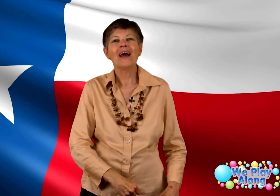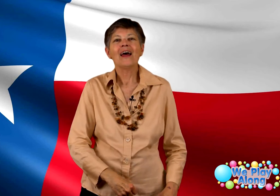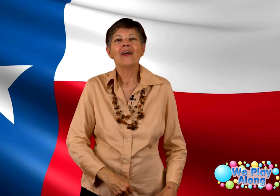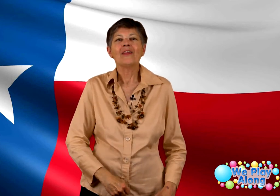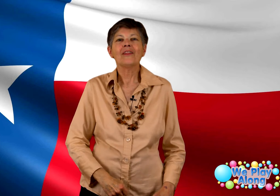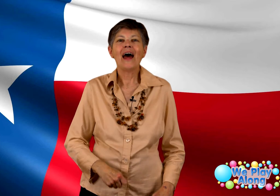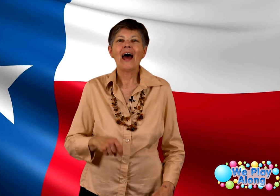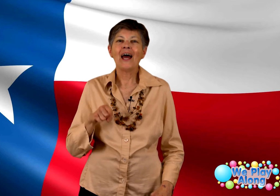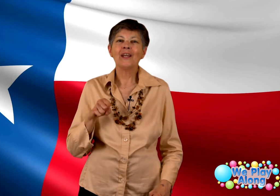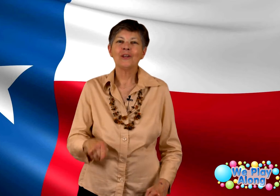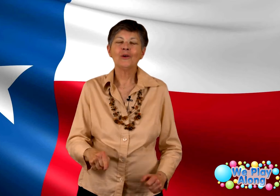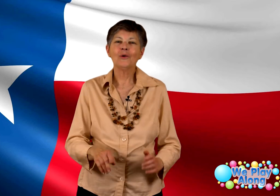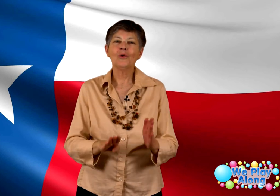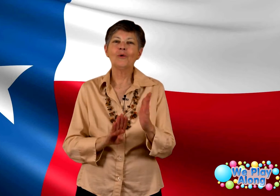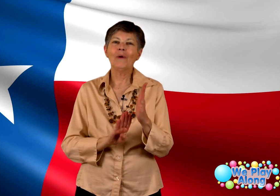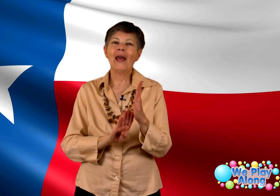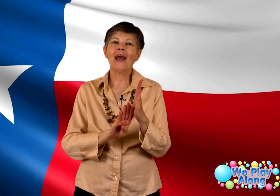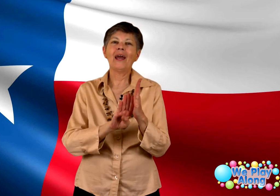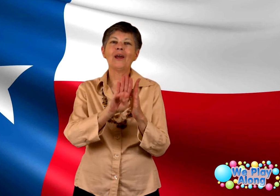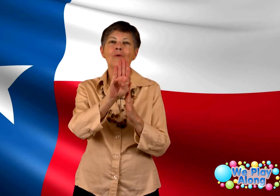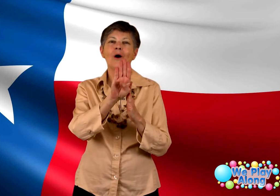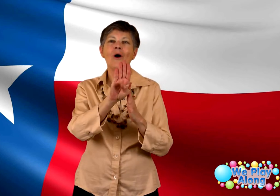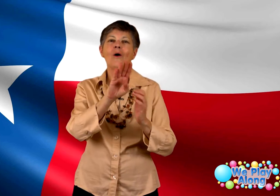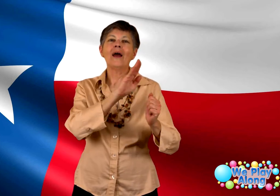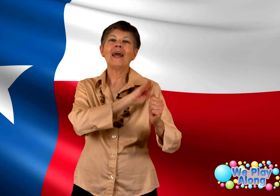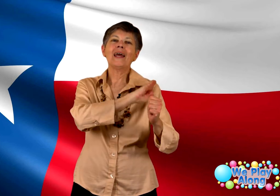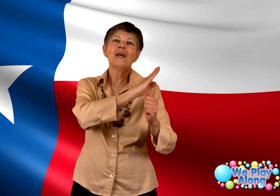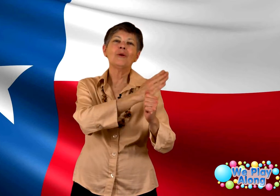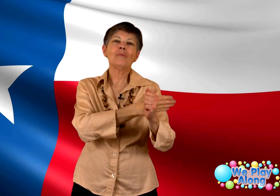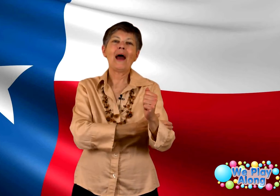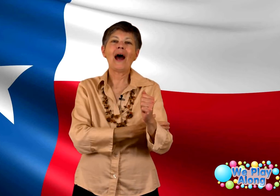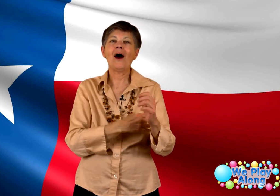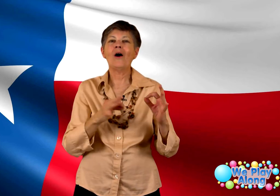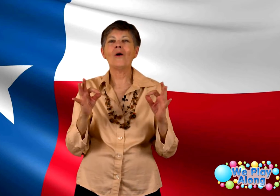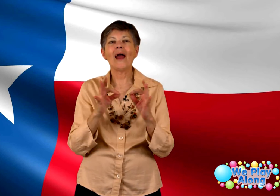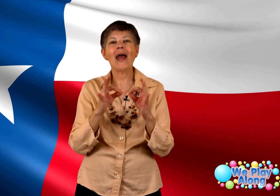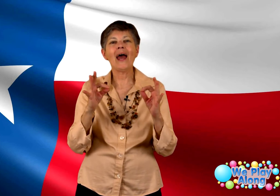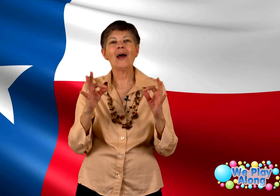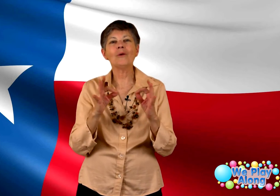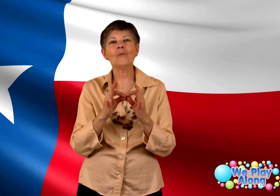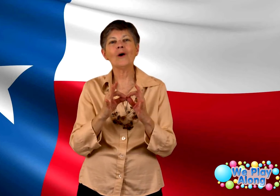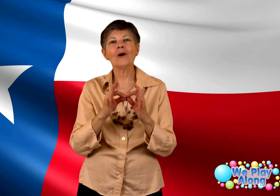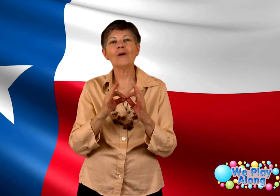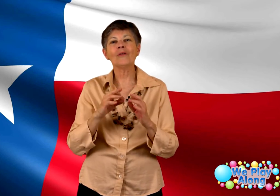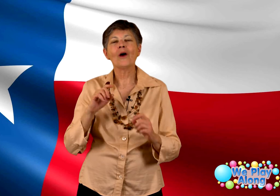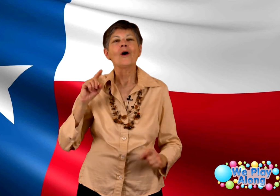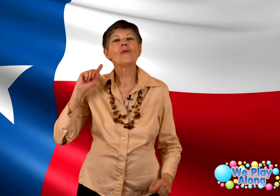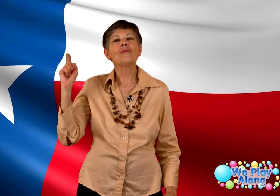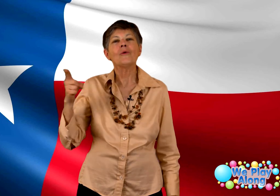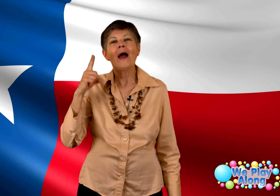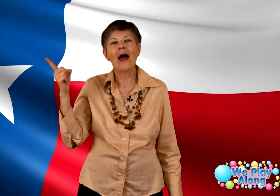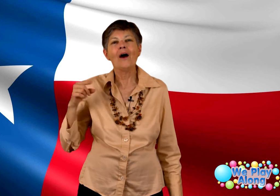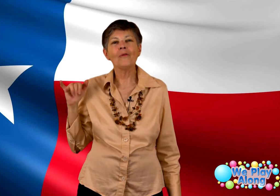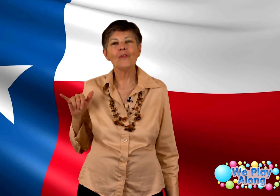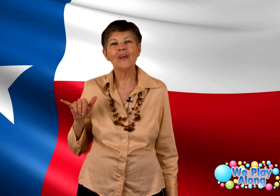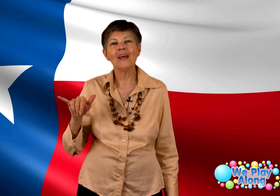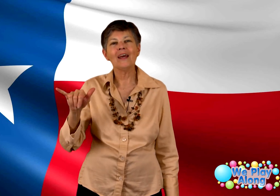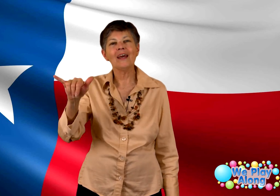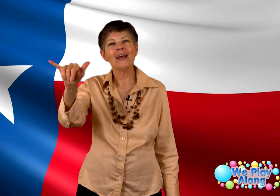That you may grow in power and worth throughout the